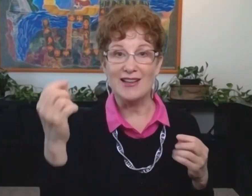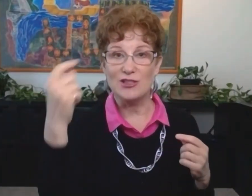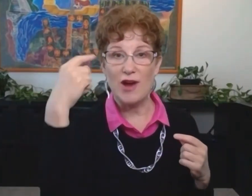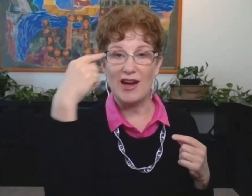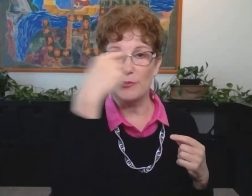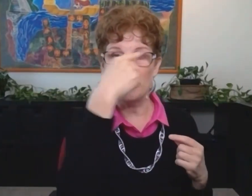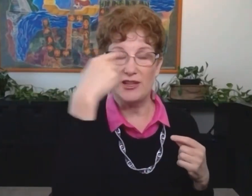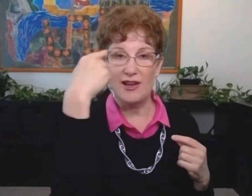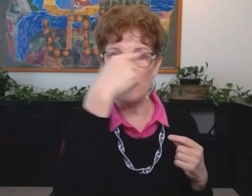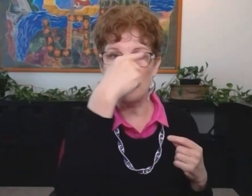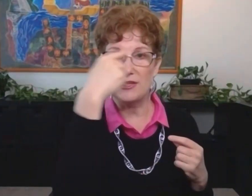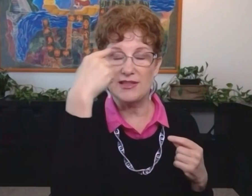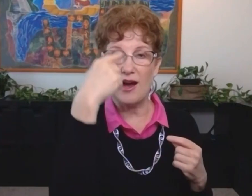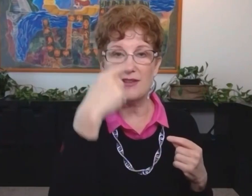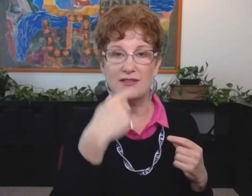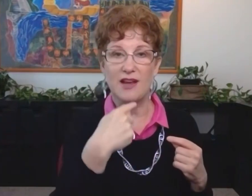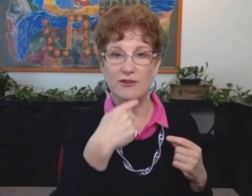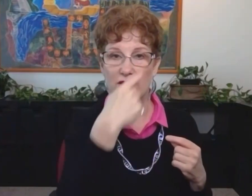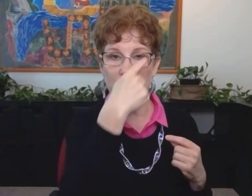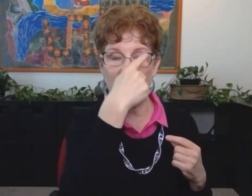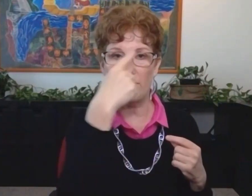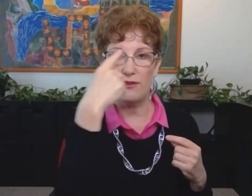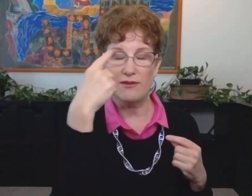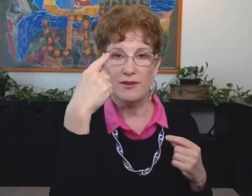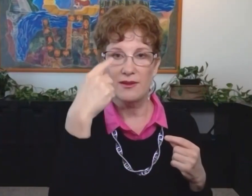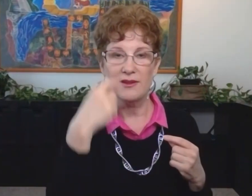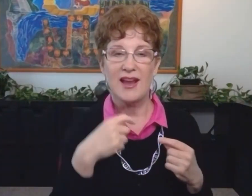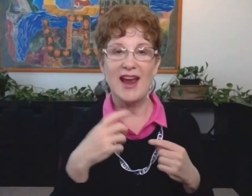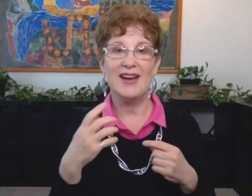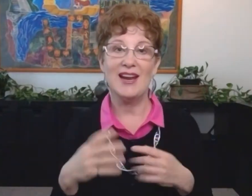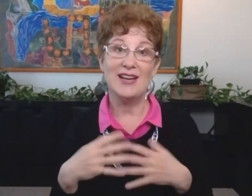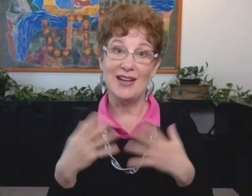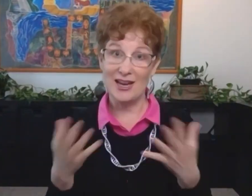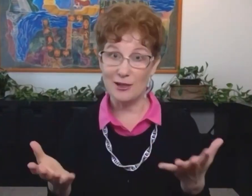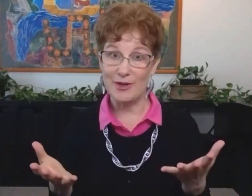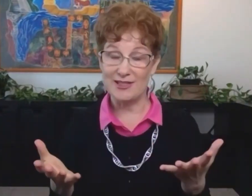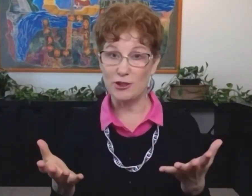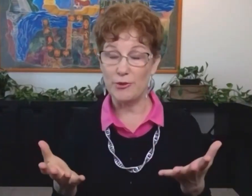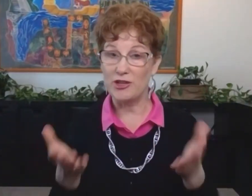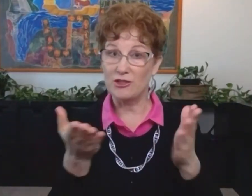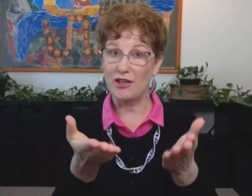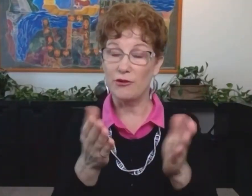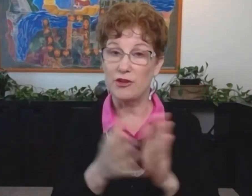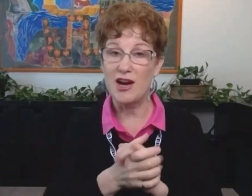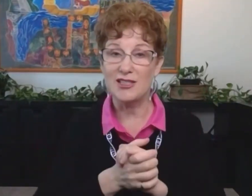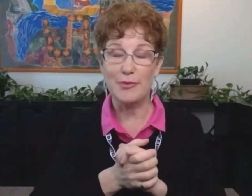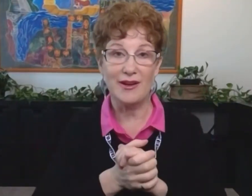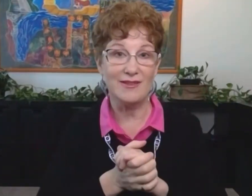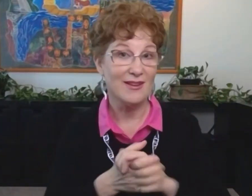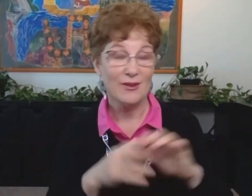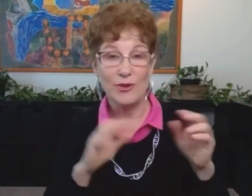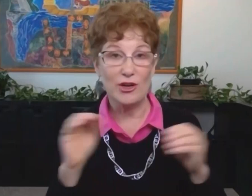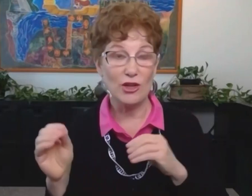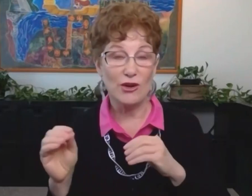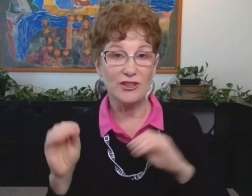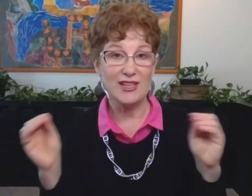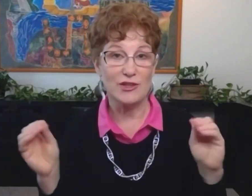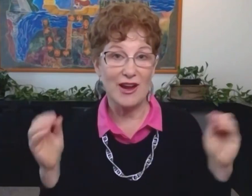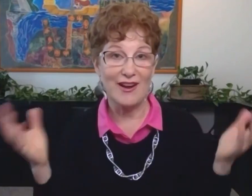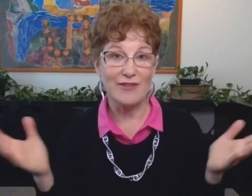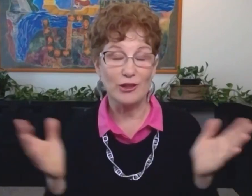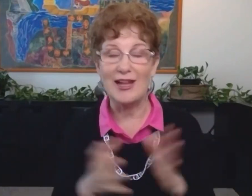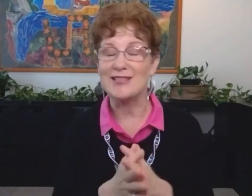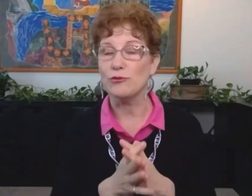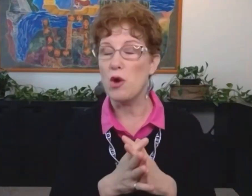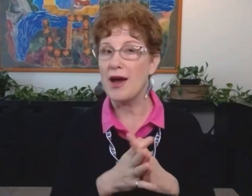people's eyes track between the other person's eyes and down to their mouth. And in an intimate situation like you and your husband, when you're alone,